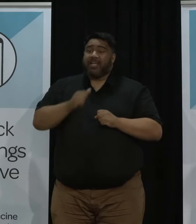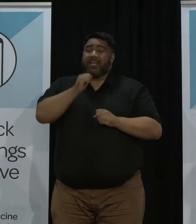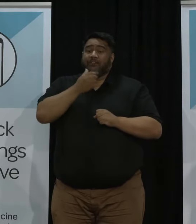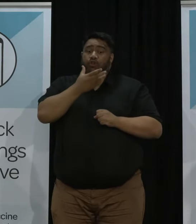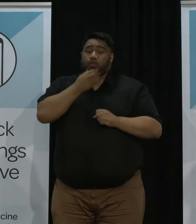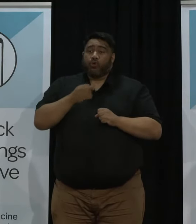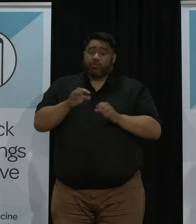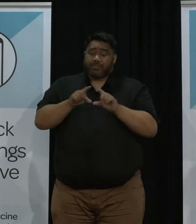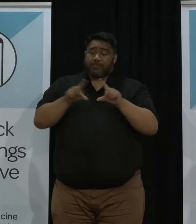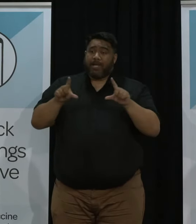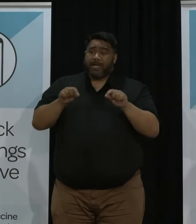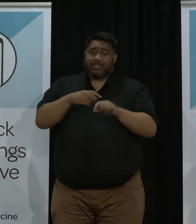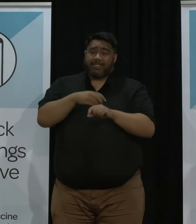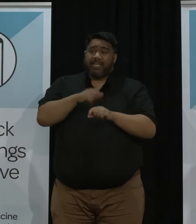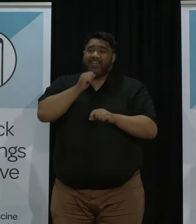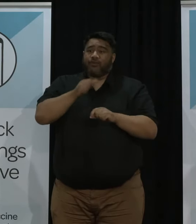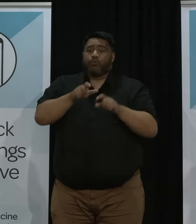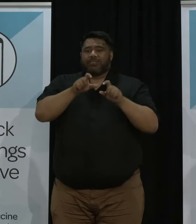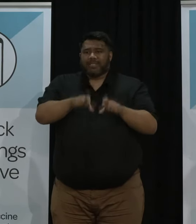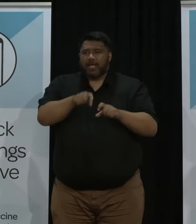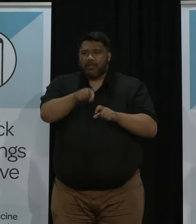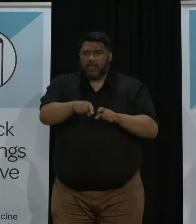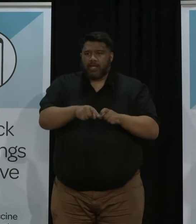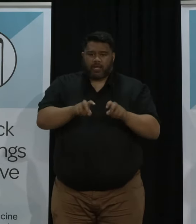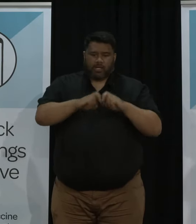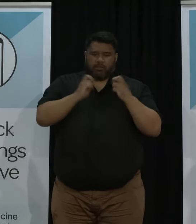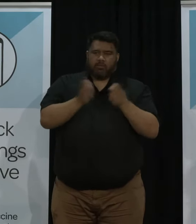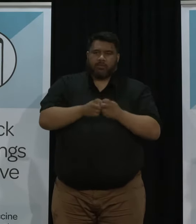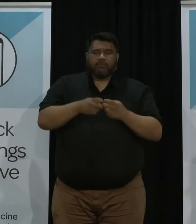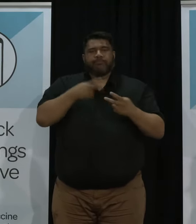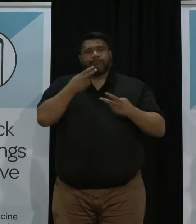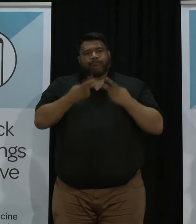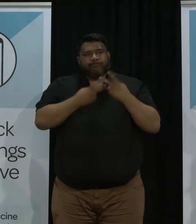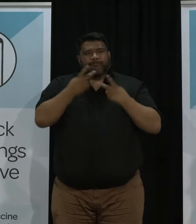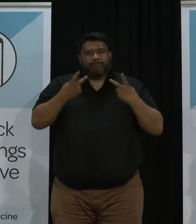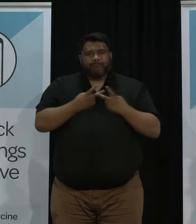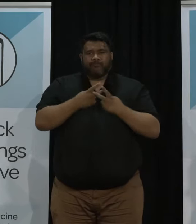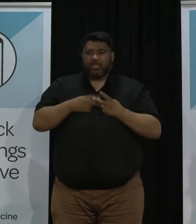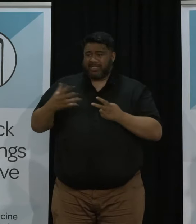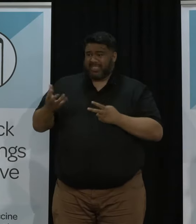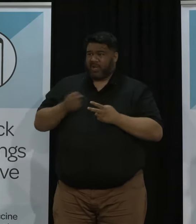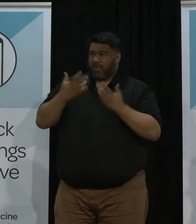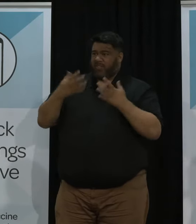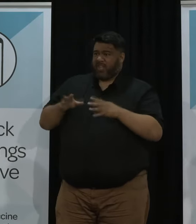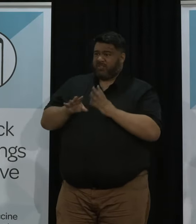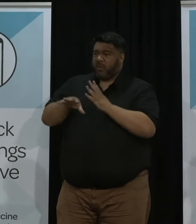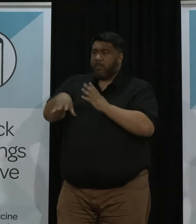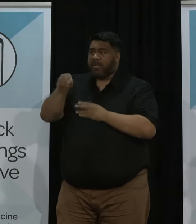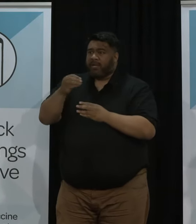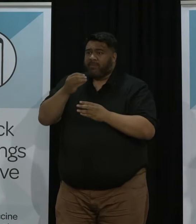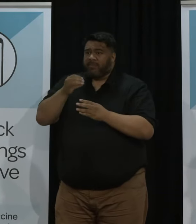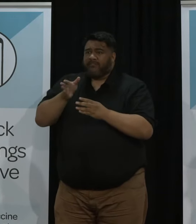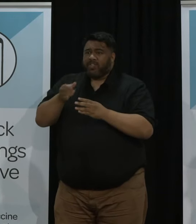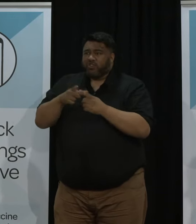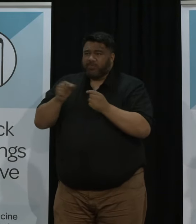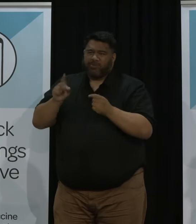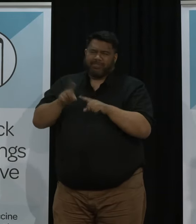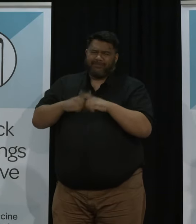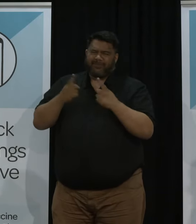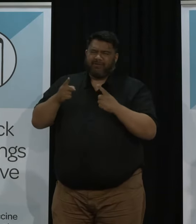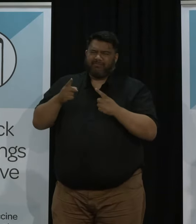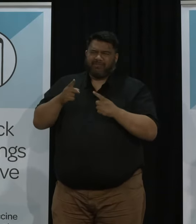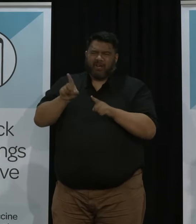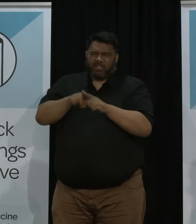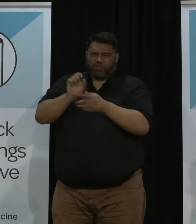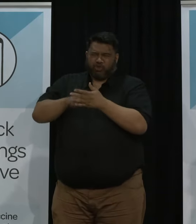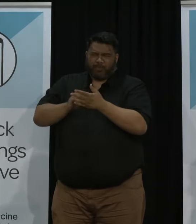it's very much around people dining in the ability to dine in and so on if you're just coming to pick up your fish and chips it's a bit more like retail